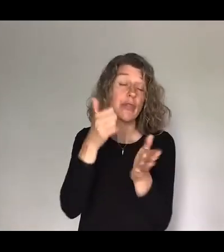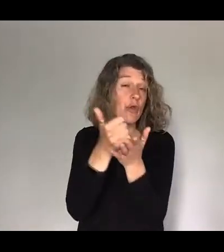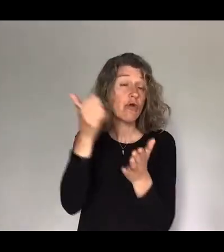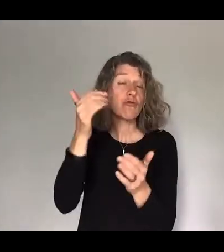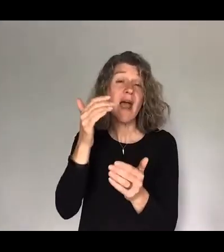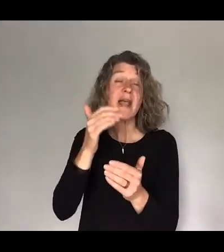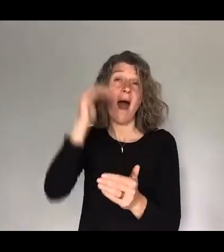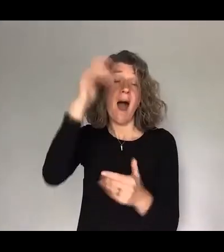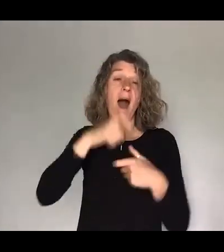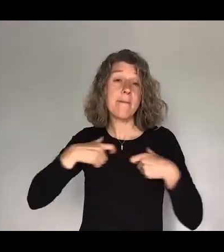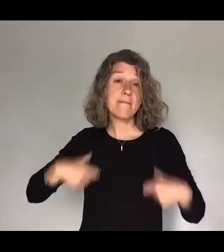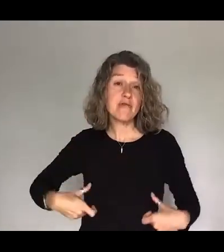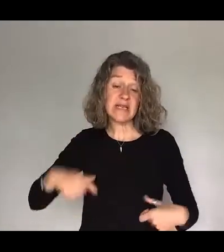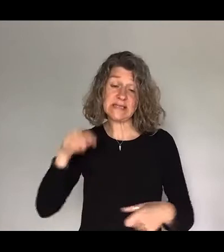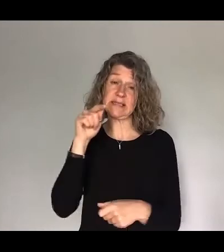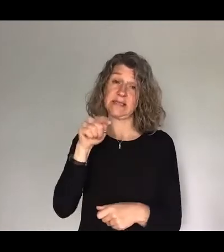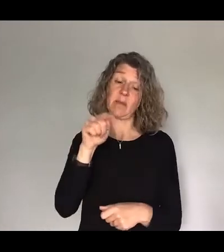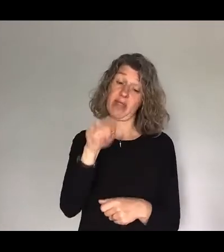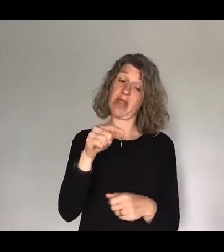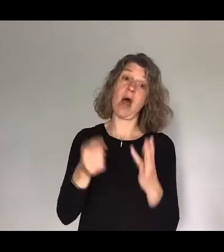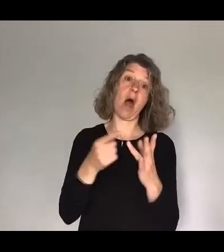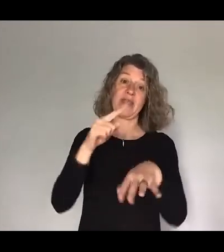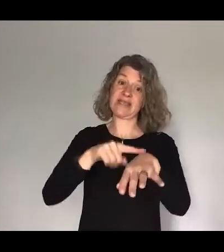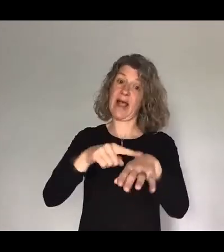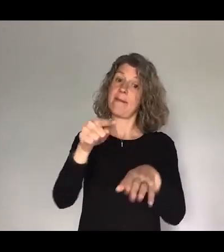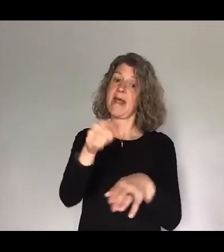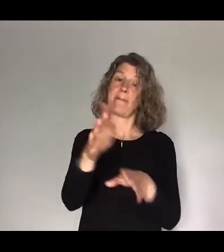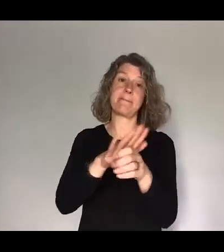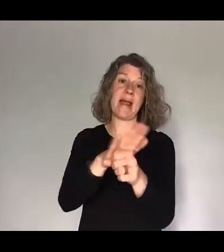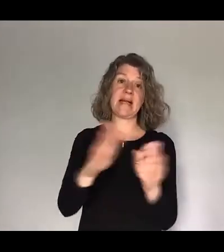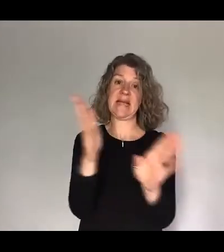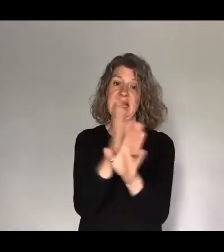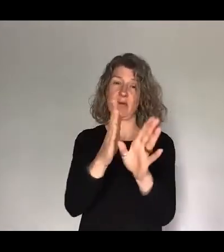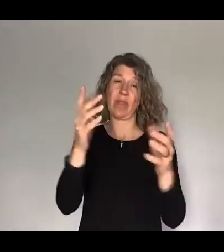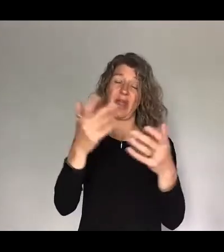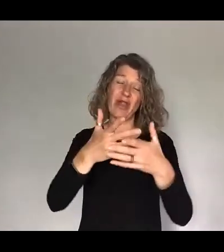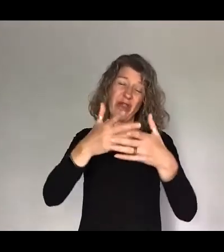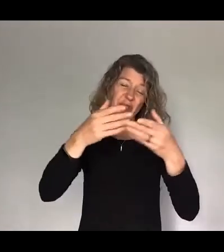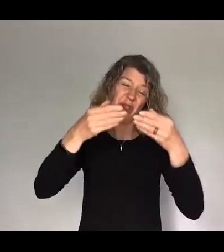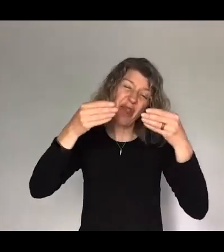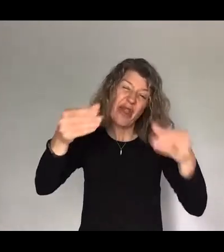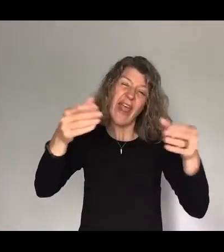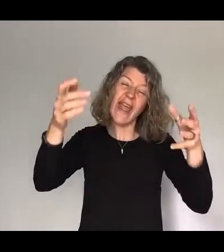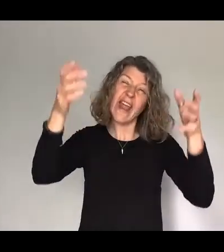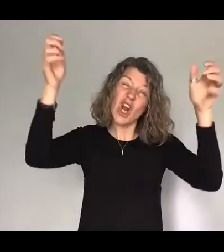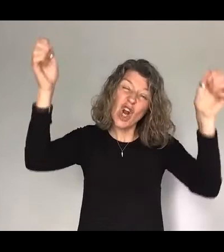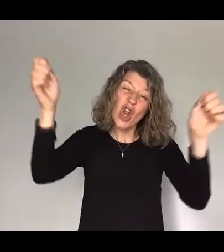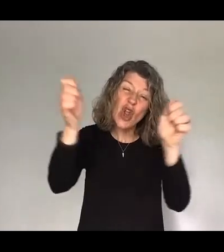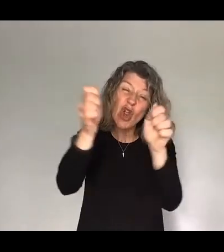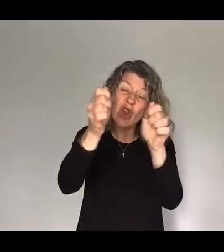this space the most holy place was hidden by a big thick curtain his presence was hidden from